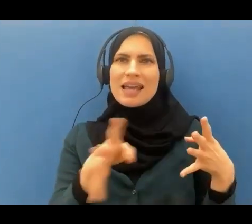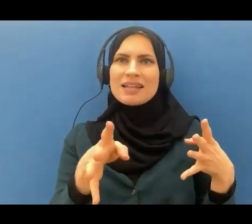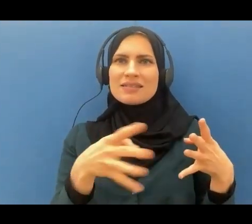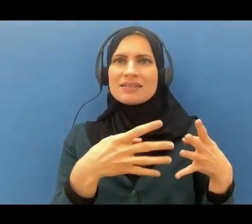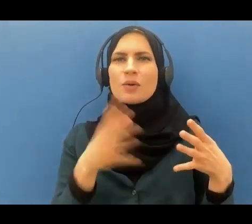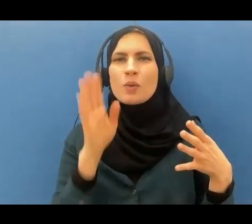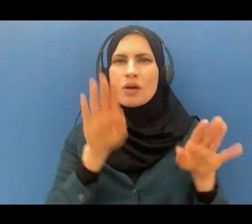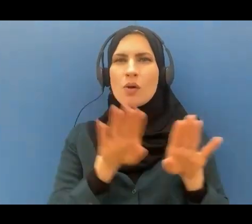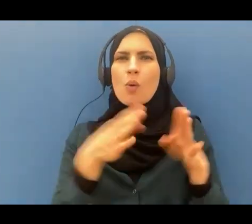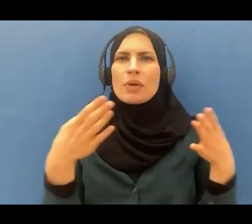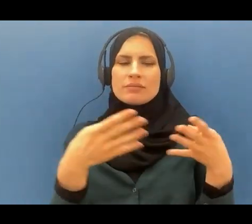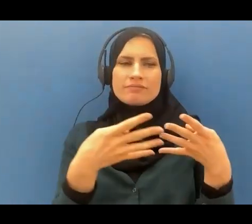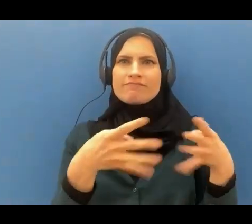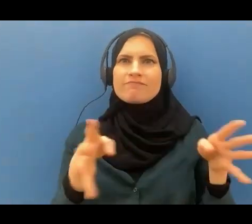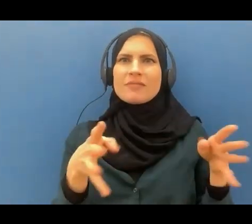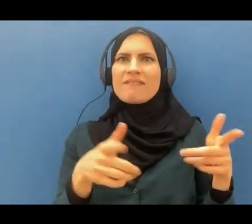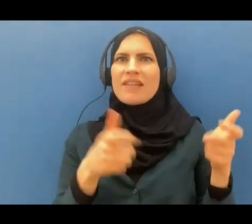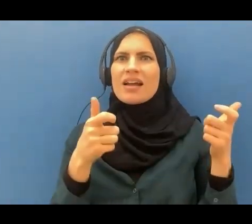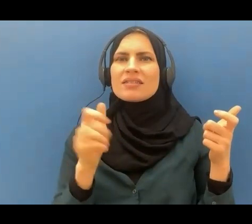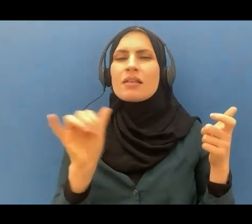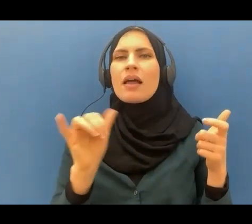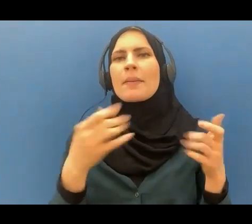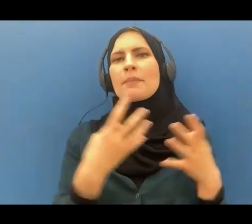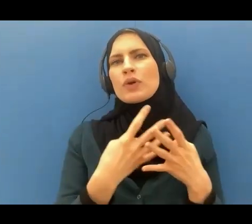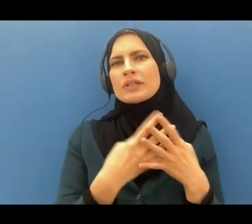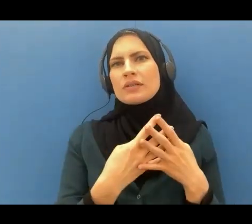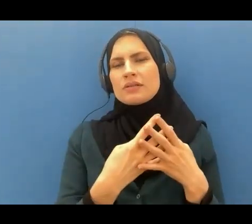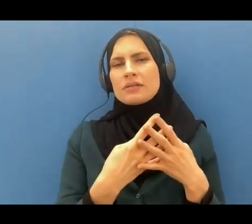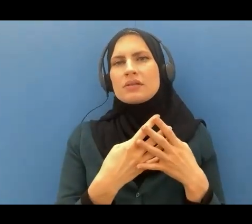suddenly like a prison at the arrival of the prisoners